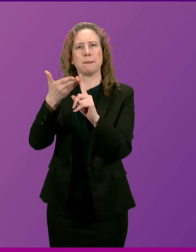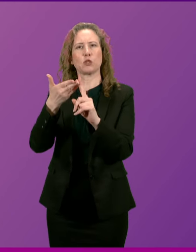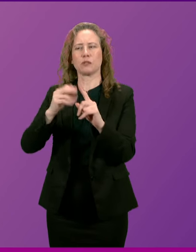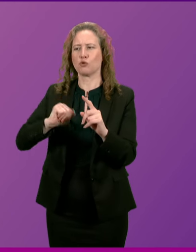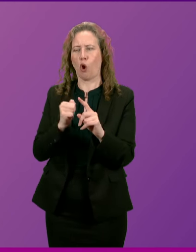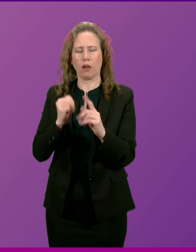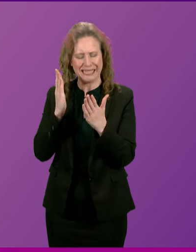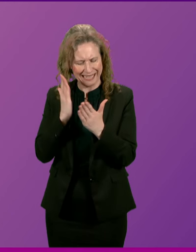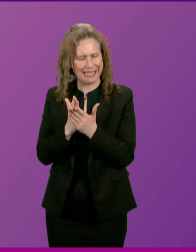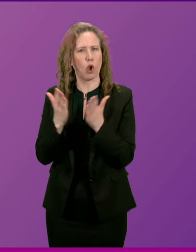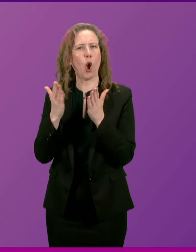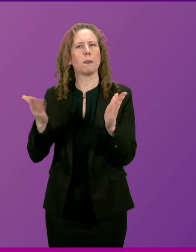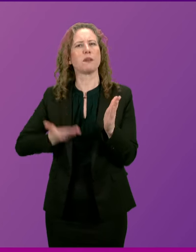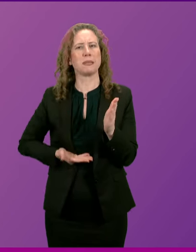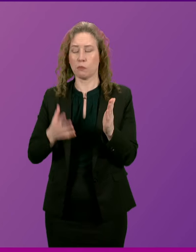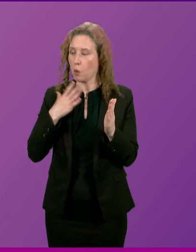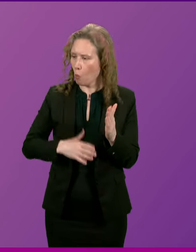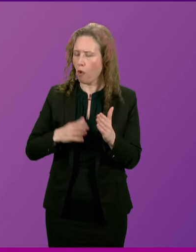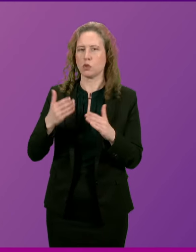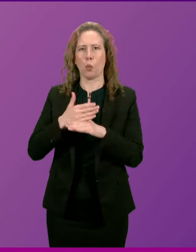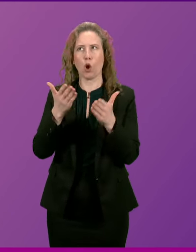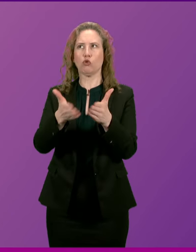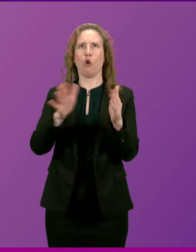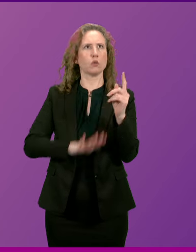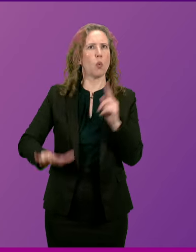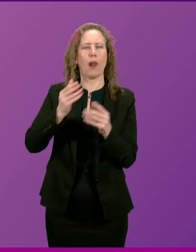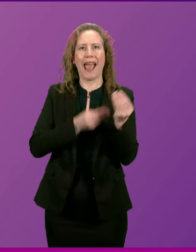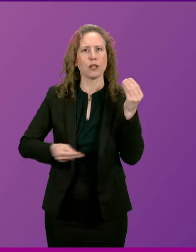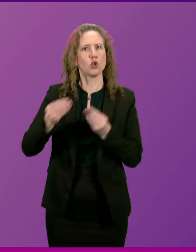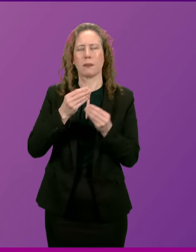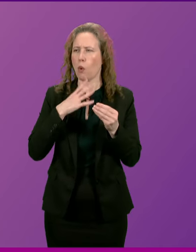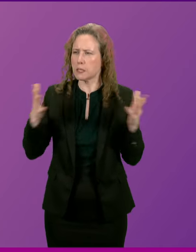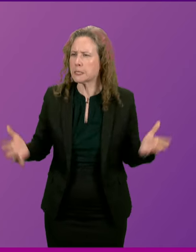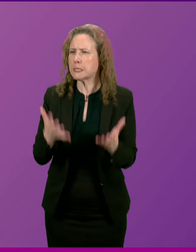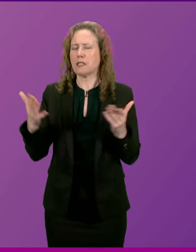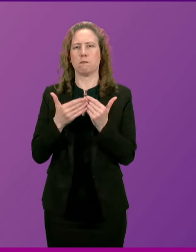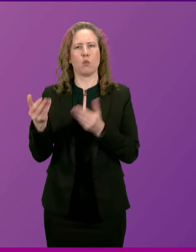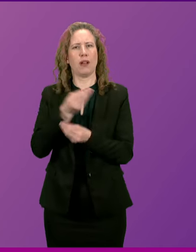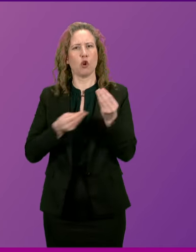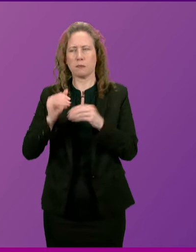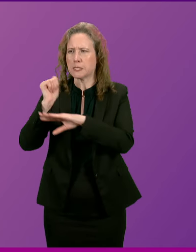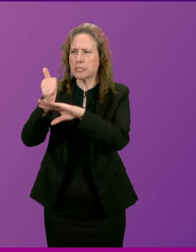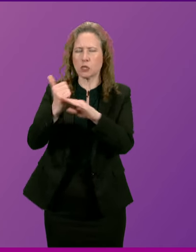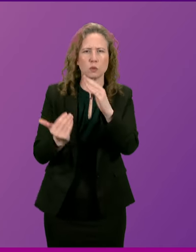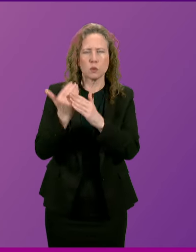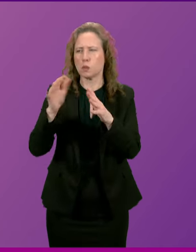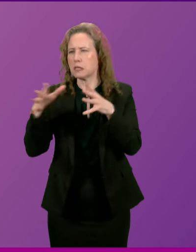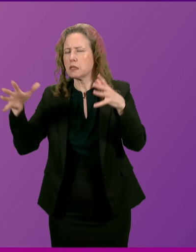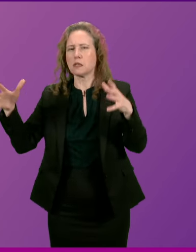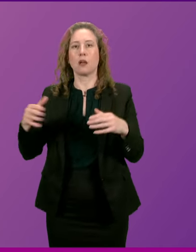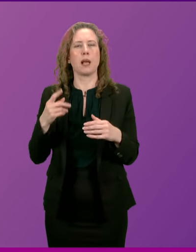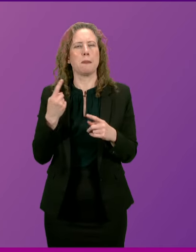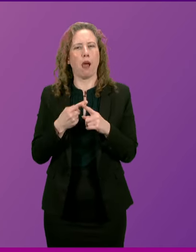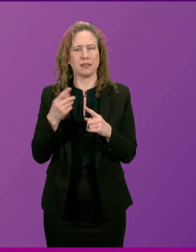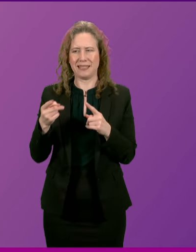committed to working right across the economy to maximise the huge economic opportunities that lie ahead and not least the incredible